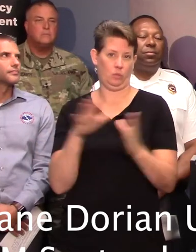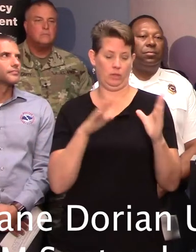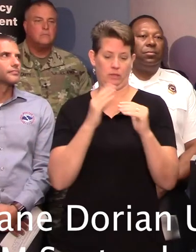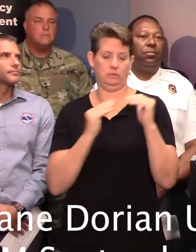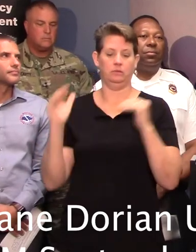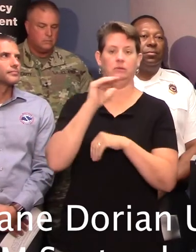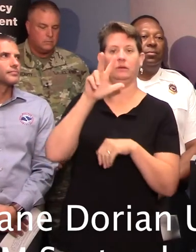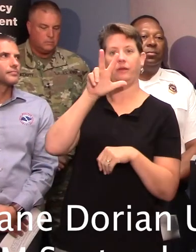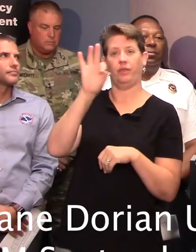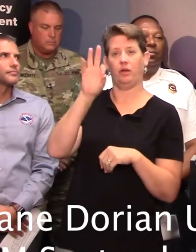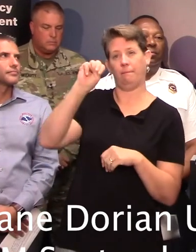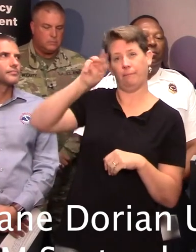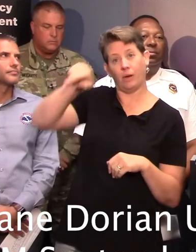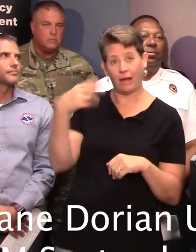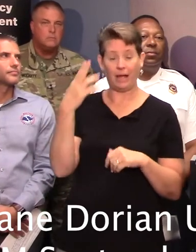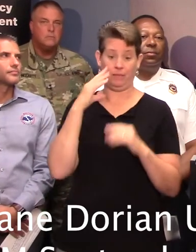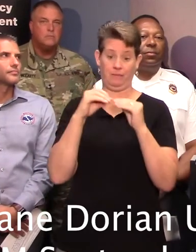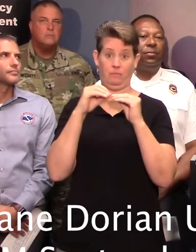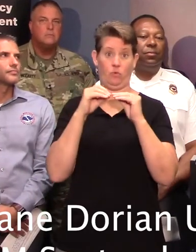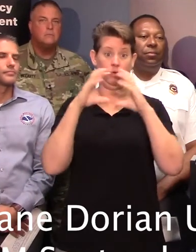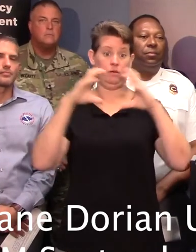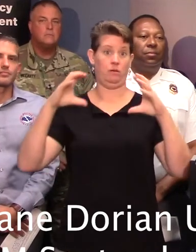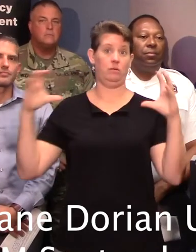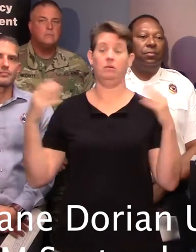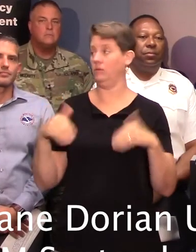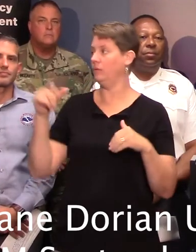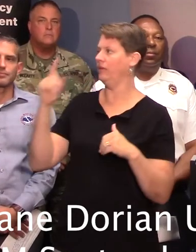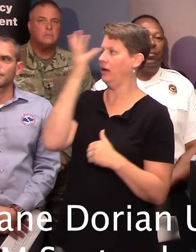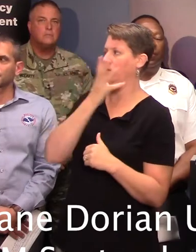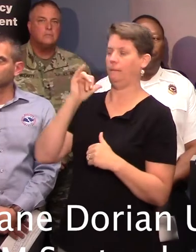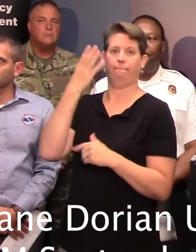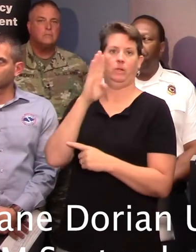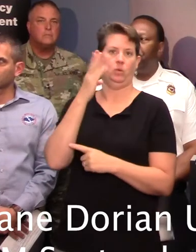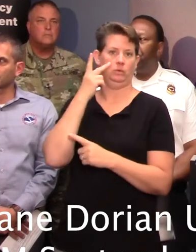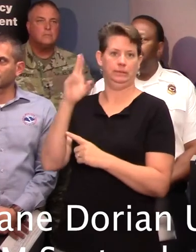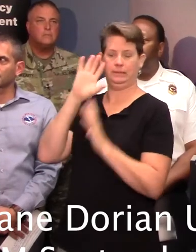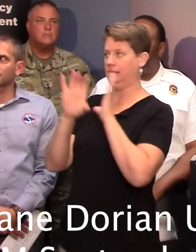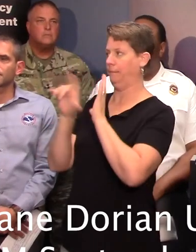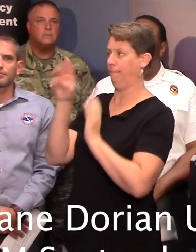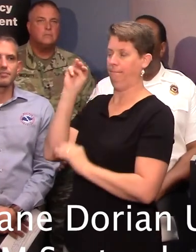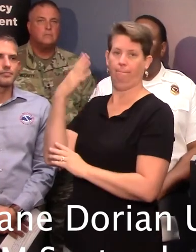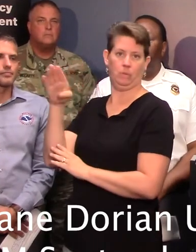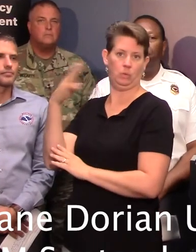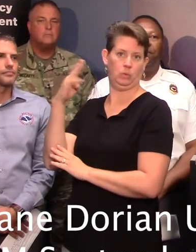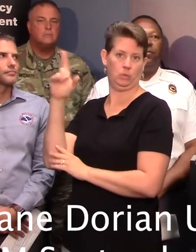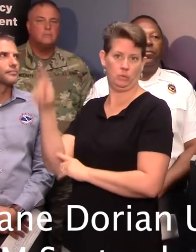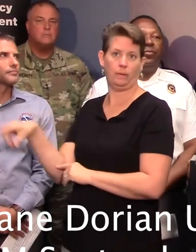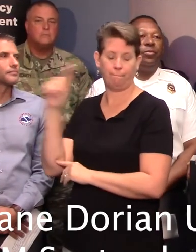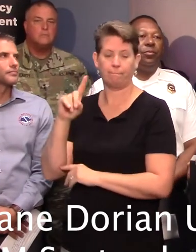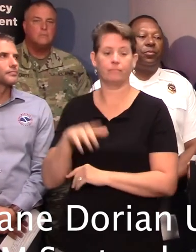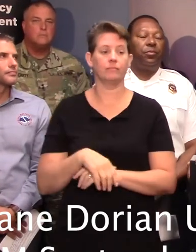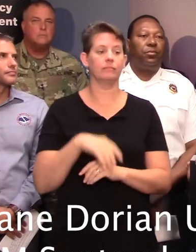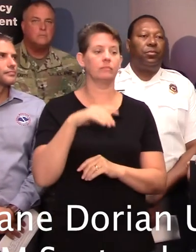39 miles an hour might even go even farther, and those are represented by the blue color that you see on that chart. Now, to put this in